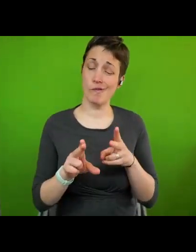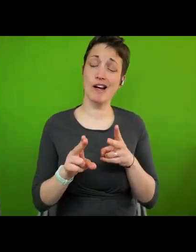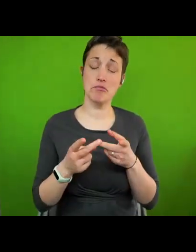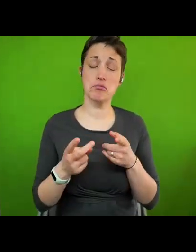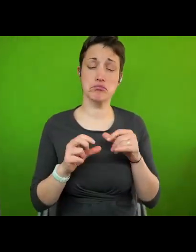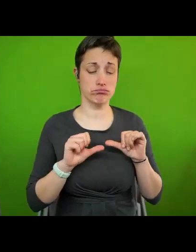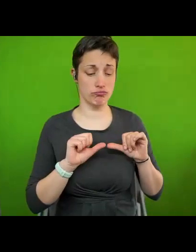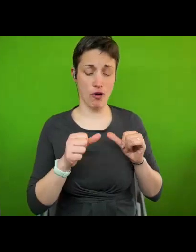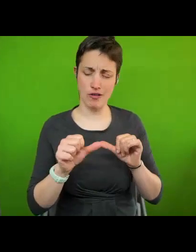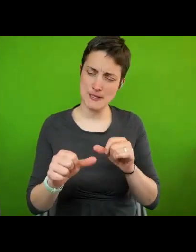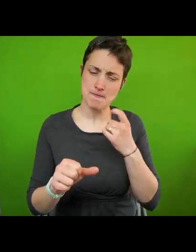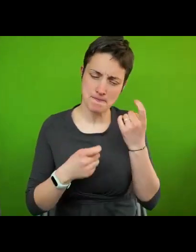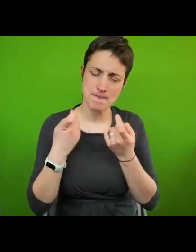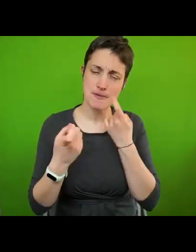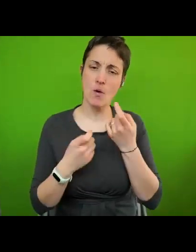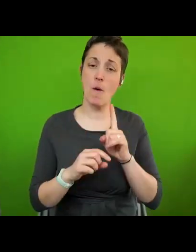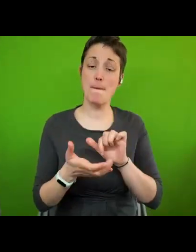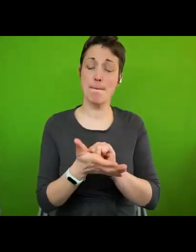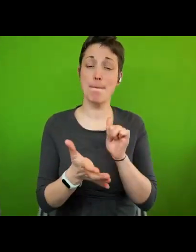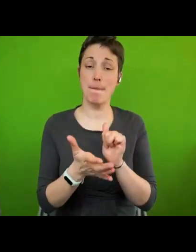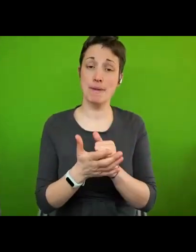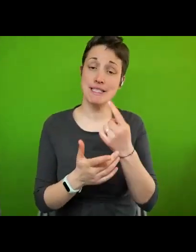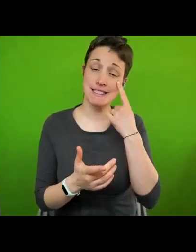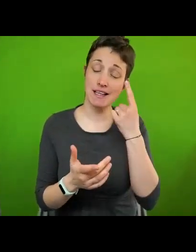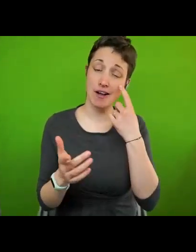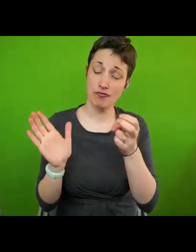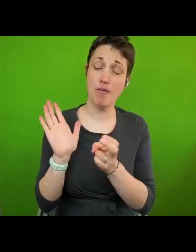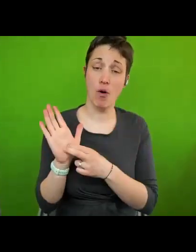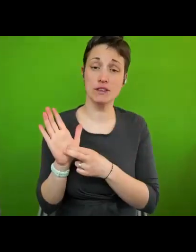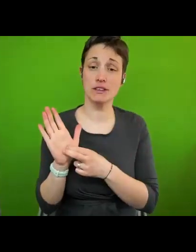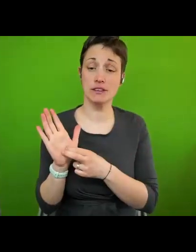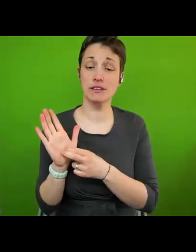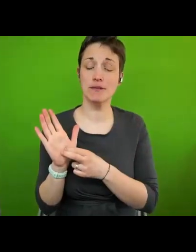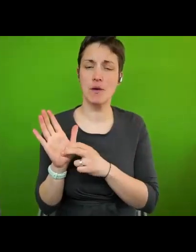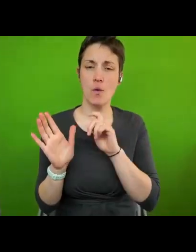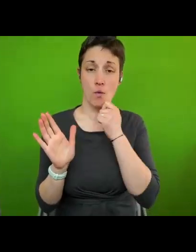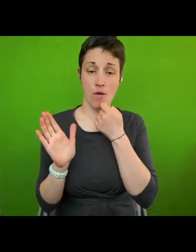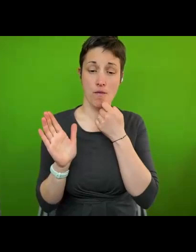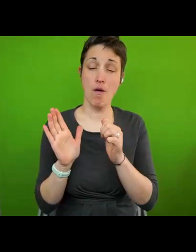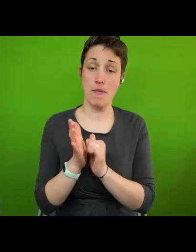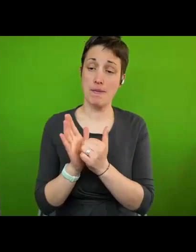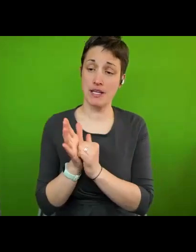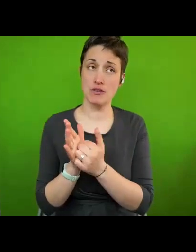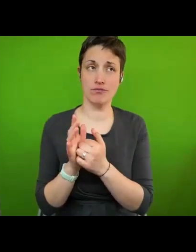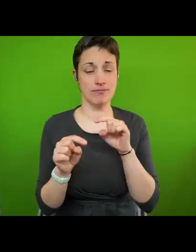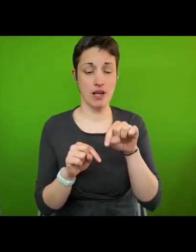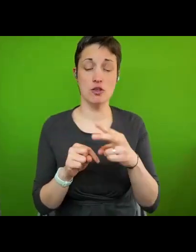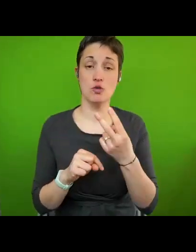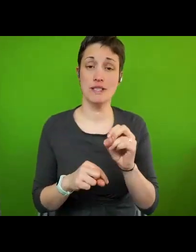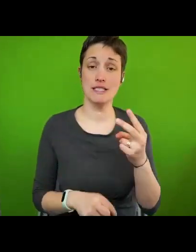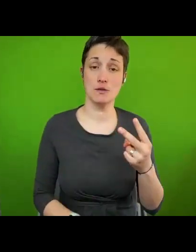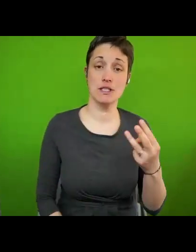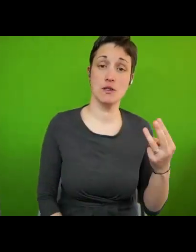we publish an annual indicator report. And we are about to publish that report for 2022, the seventh